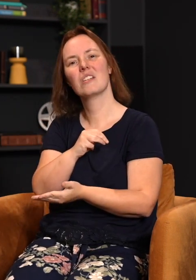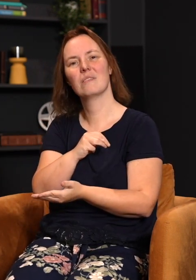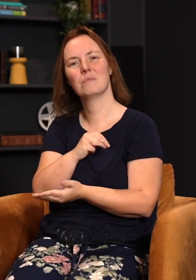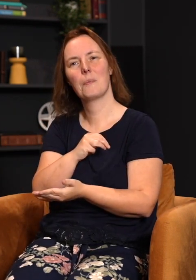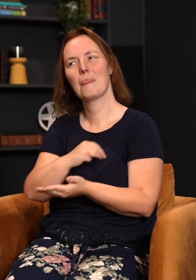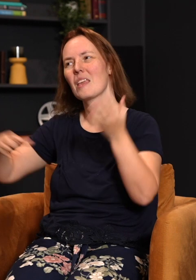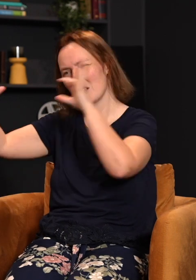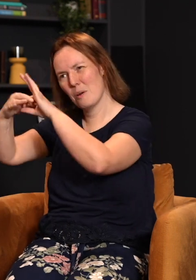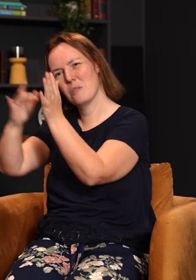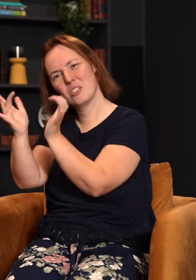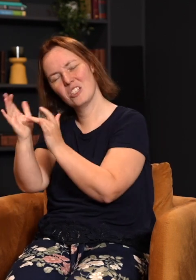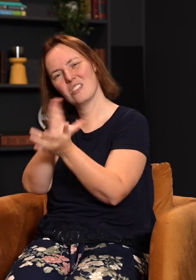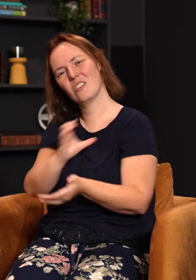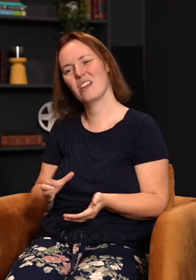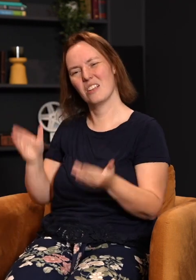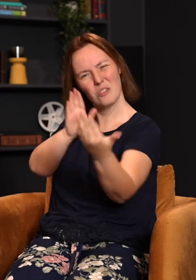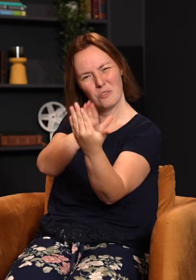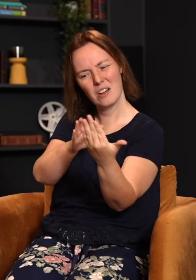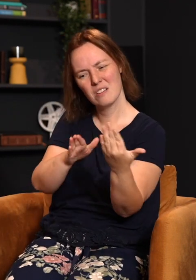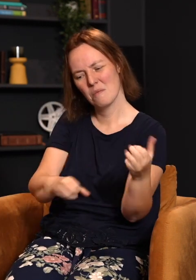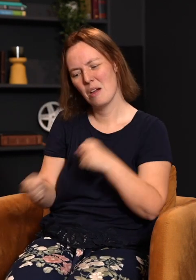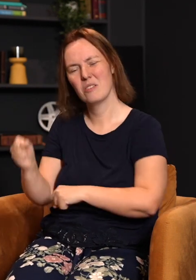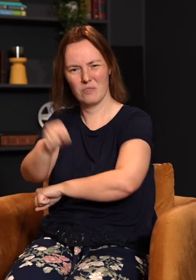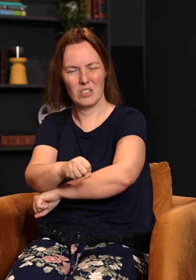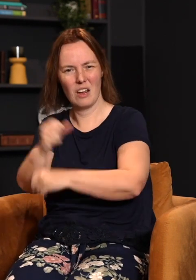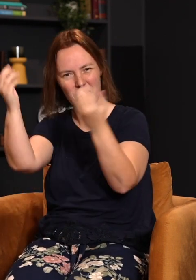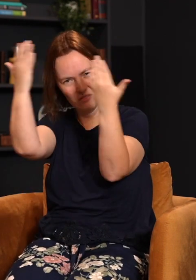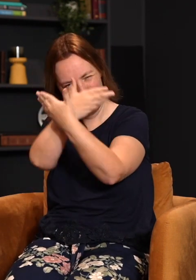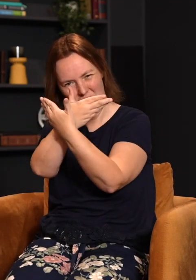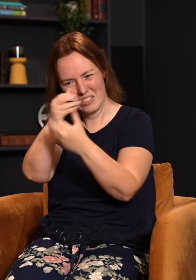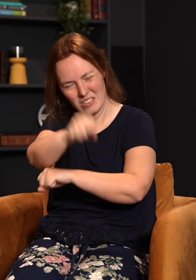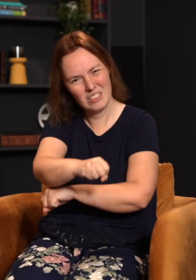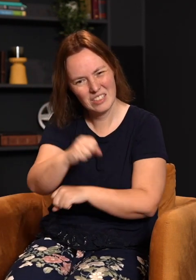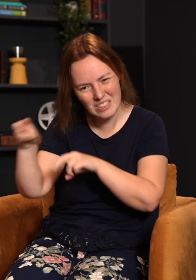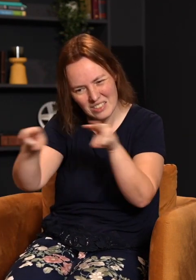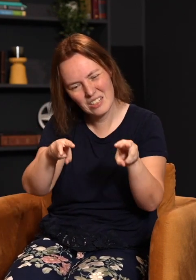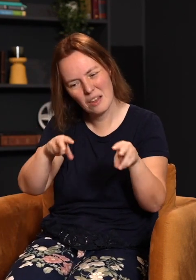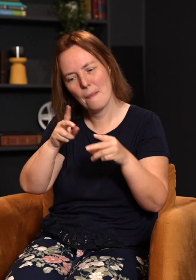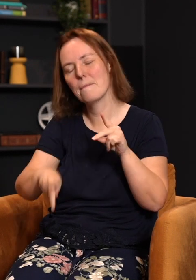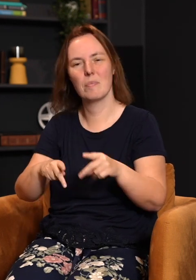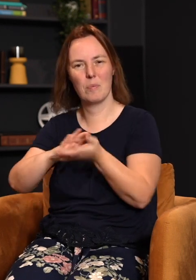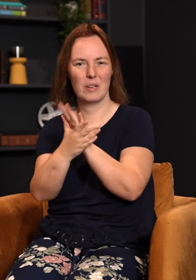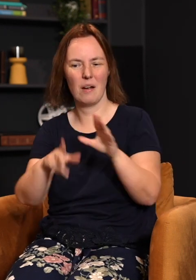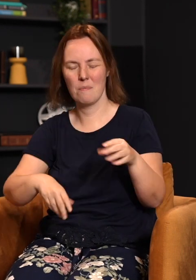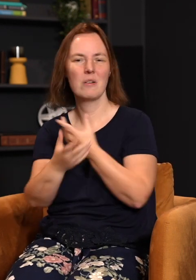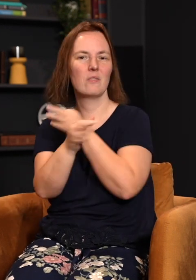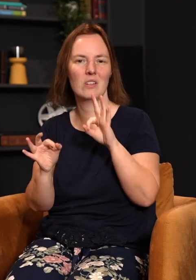much fun it is to actually partner with Jesus Christ, confront the powers of darkness, see them overthrown, and see people get free. There's no